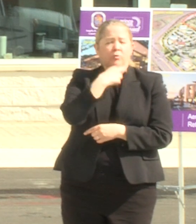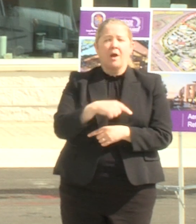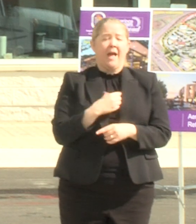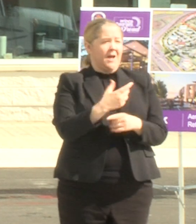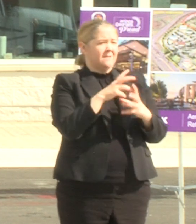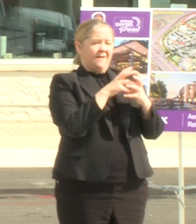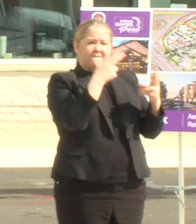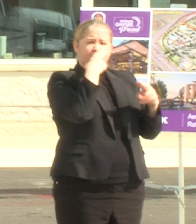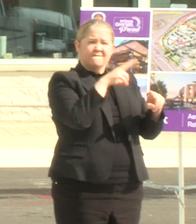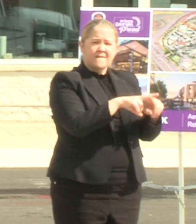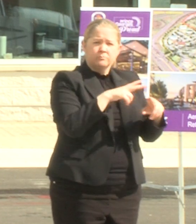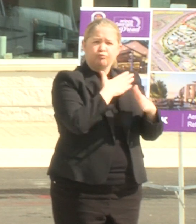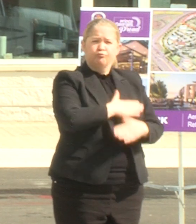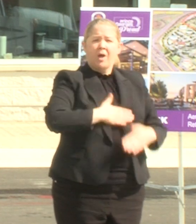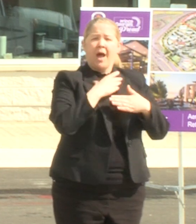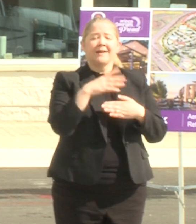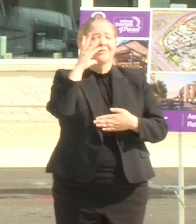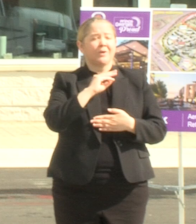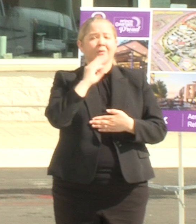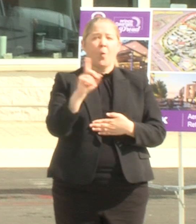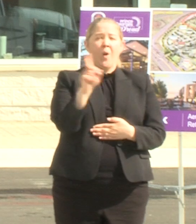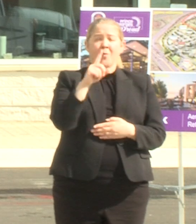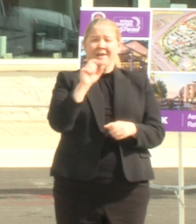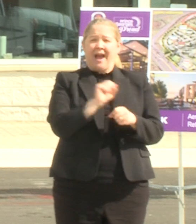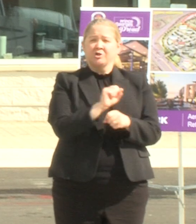experiences to where we actually live